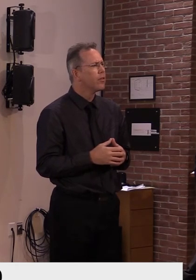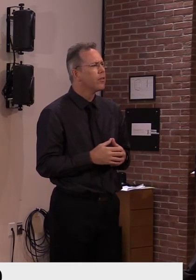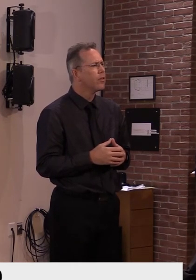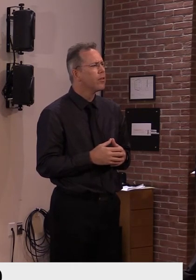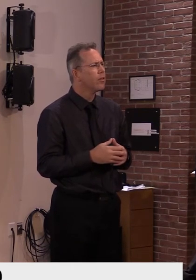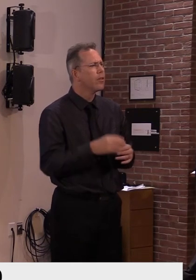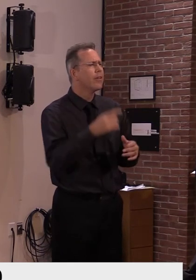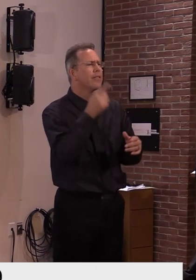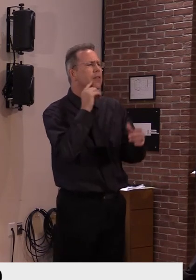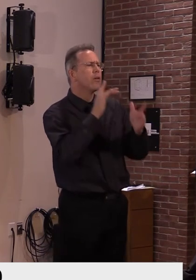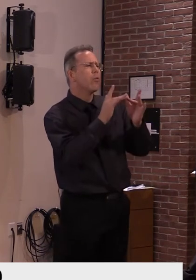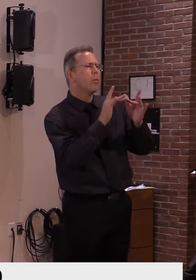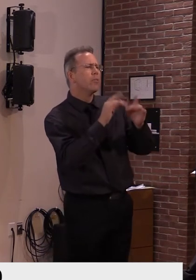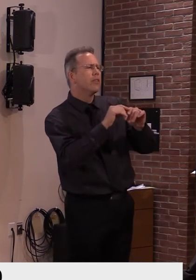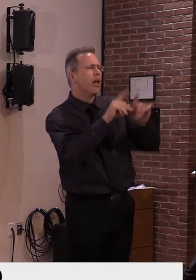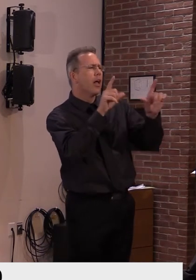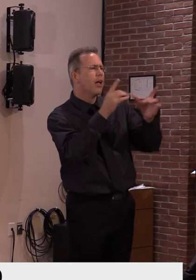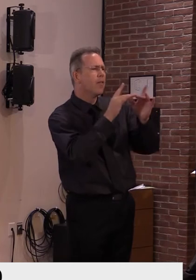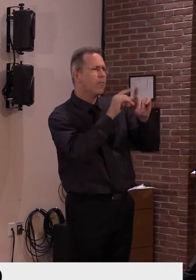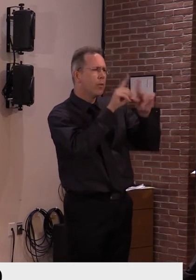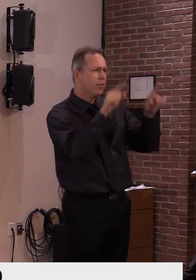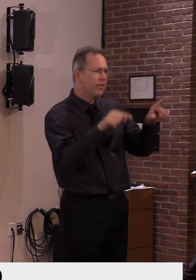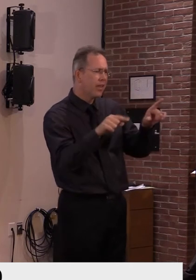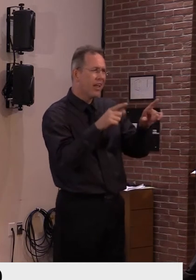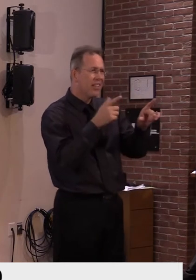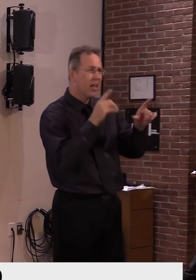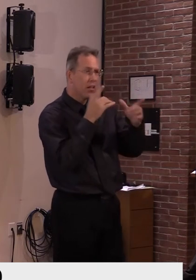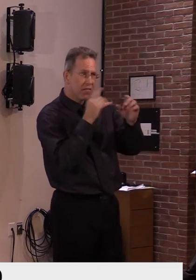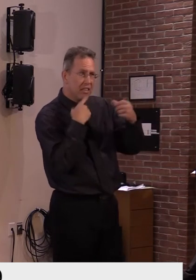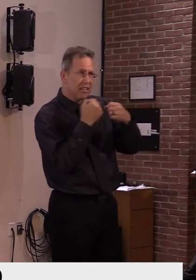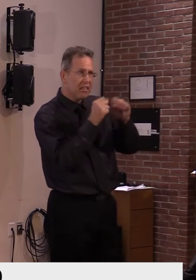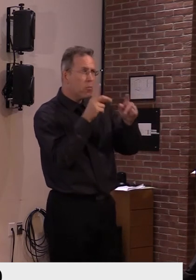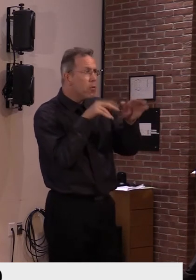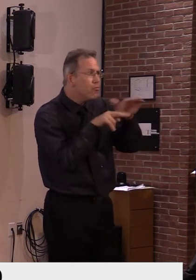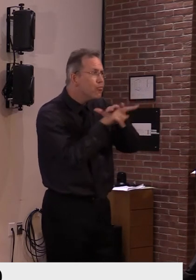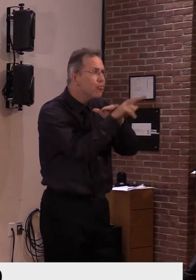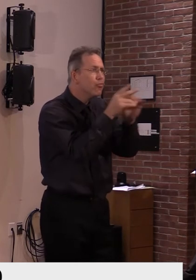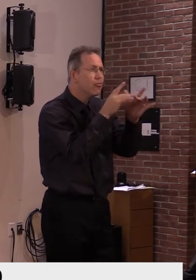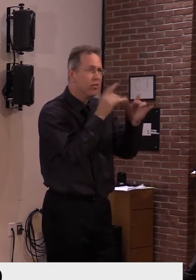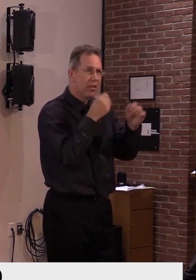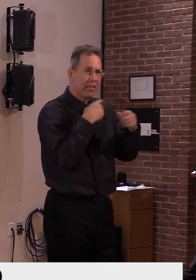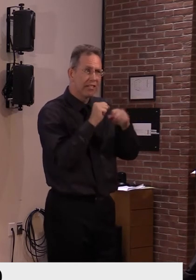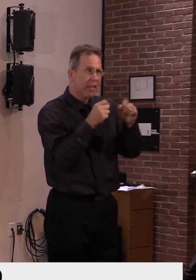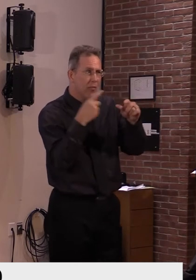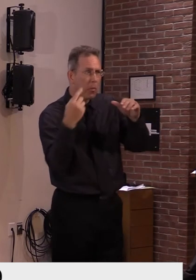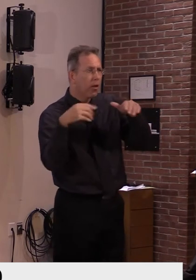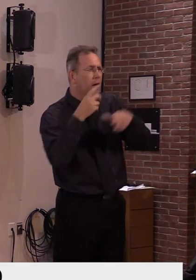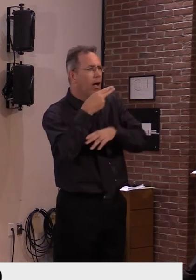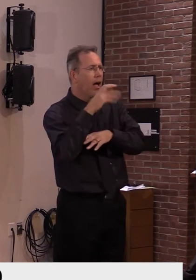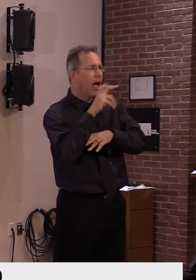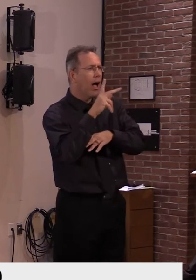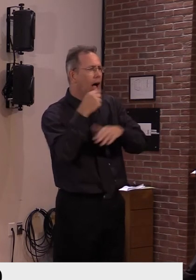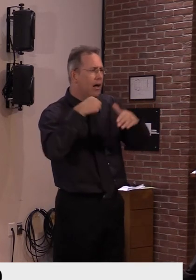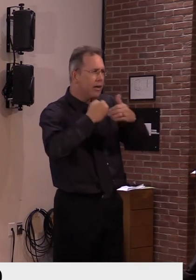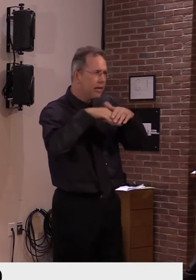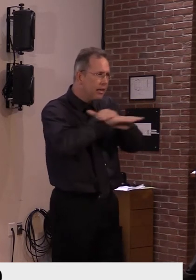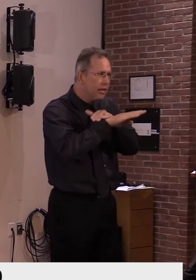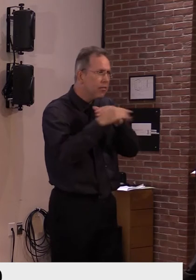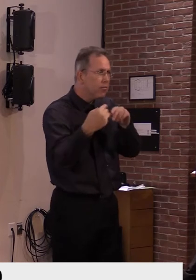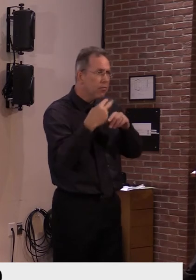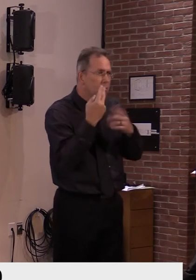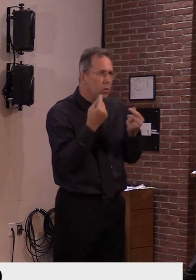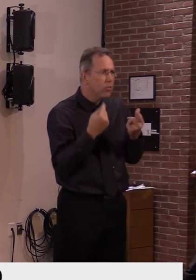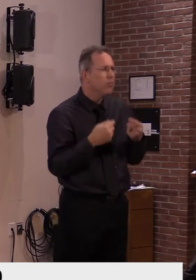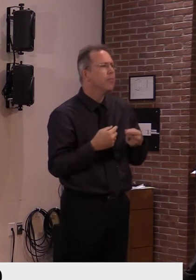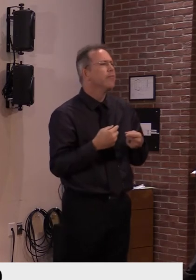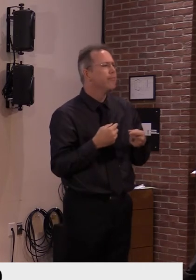he isn't on the call right now, but he did say he's having a press conference, uh, availability tomorrow at 11 and you might want to,